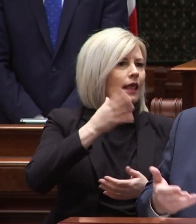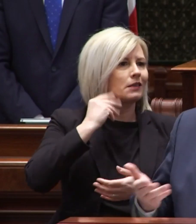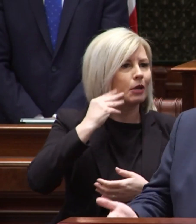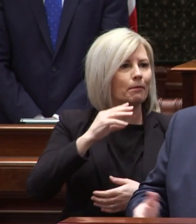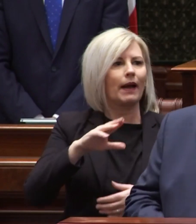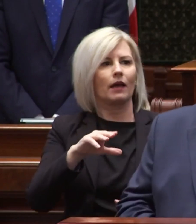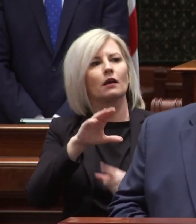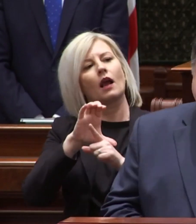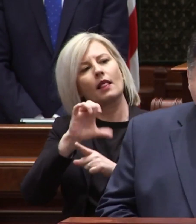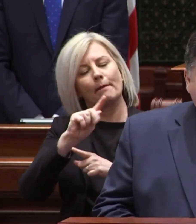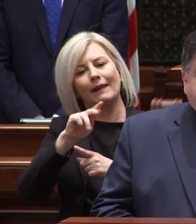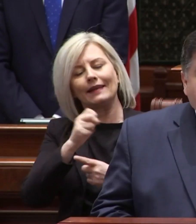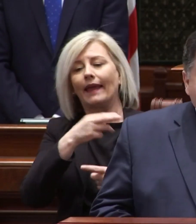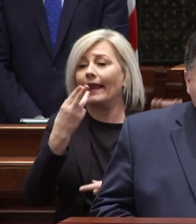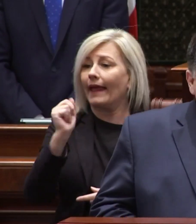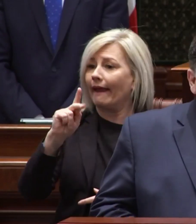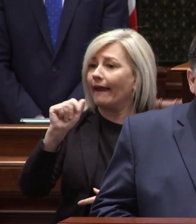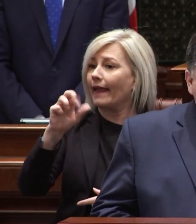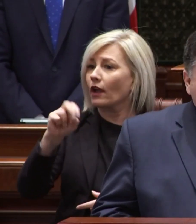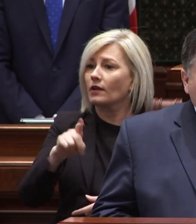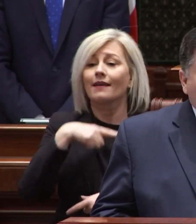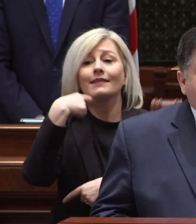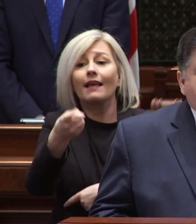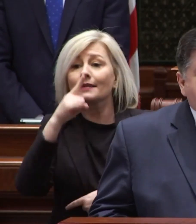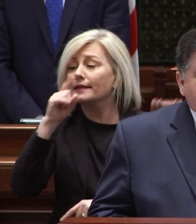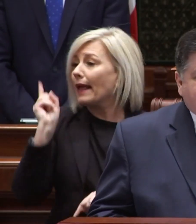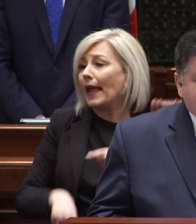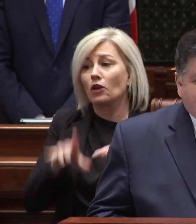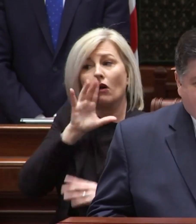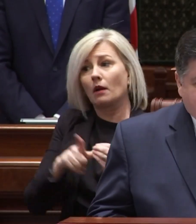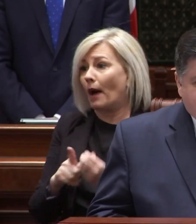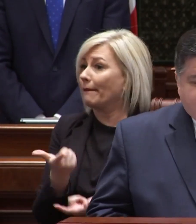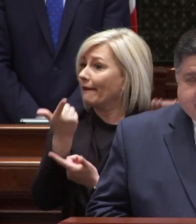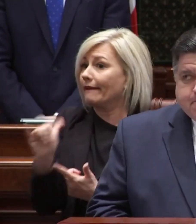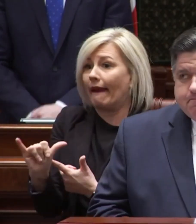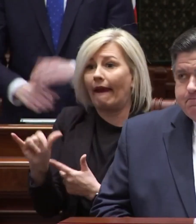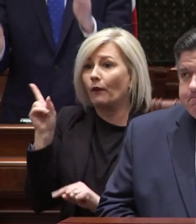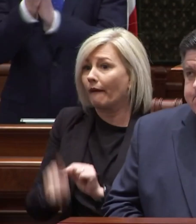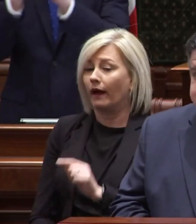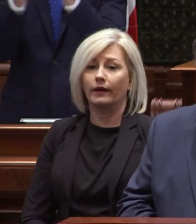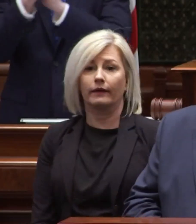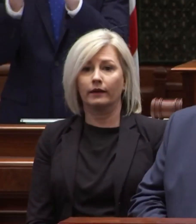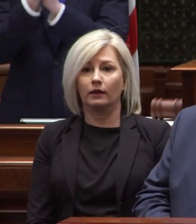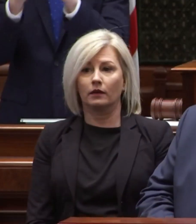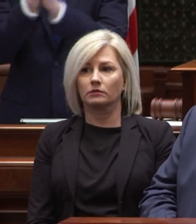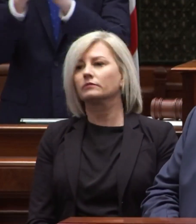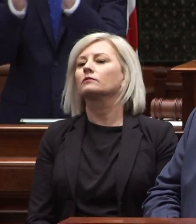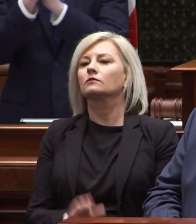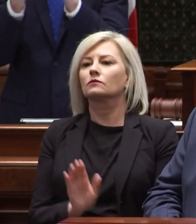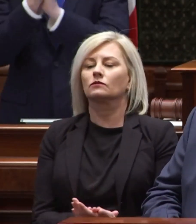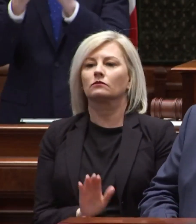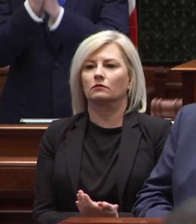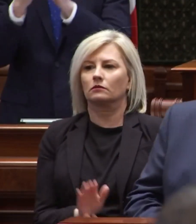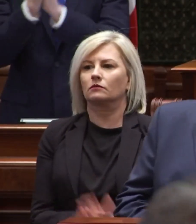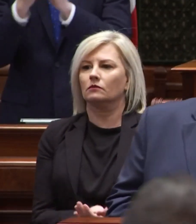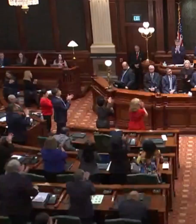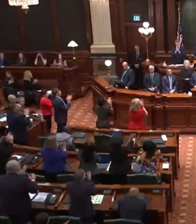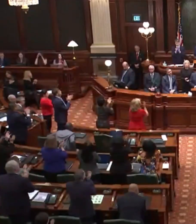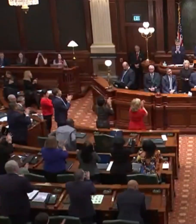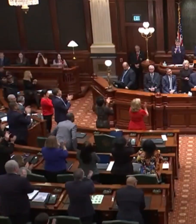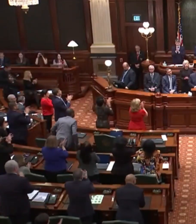clemente and hank aaron and tells kids that they can't talk about being gay so